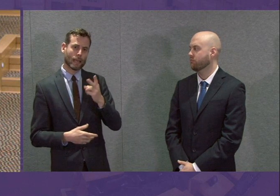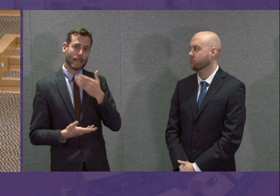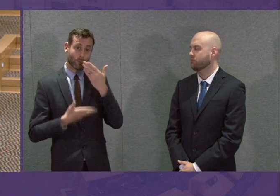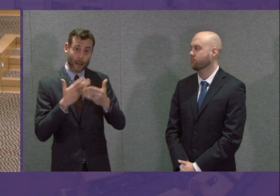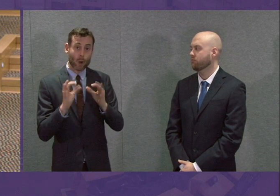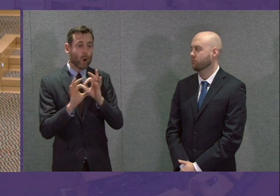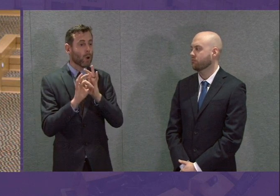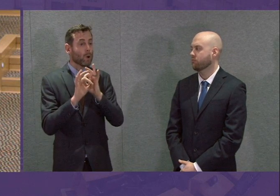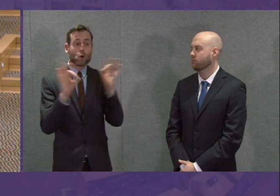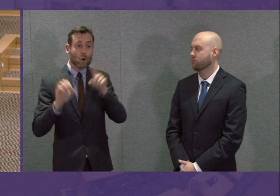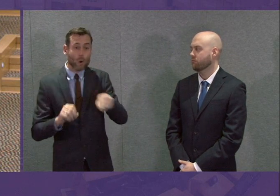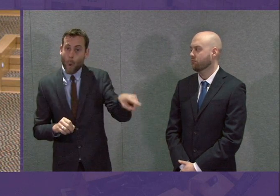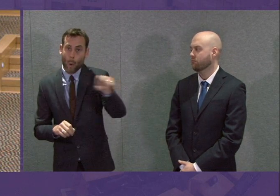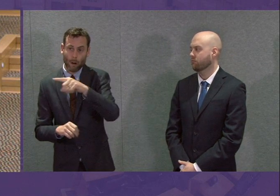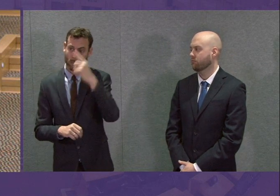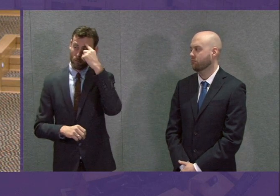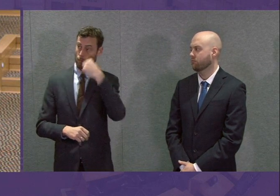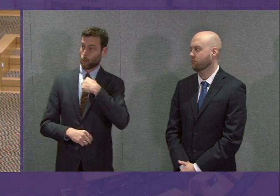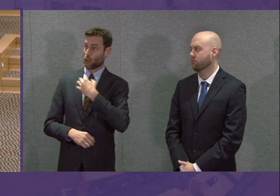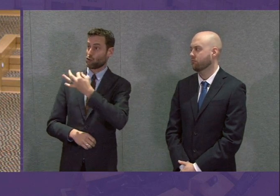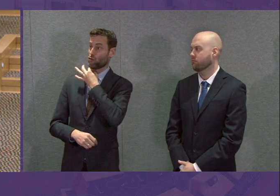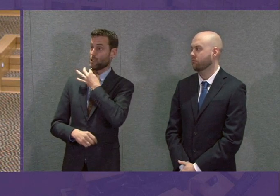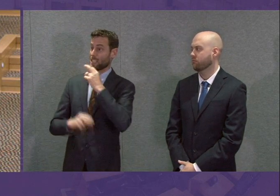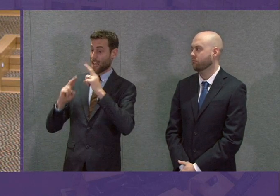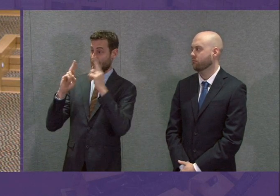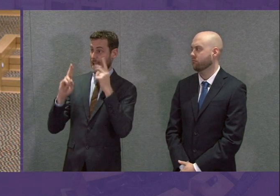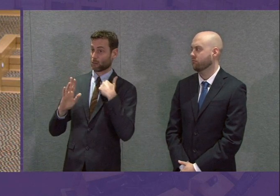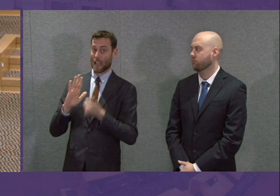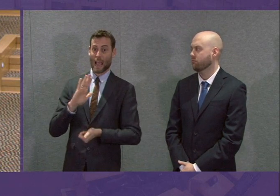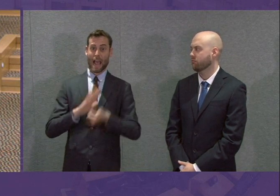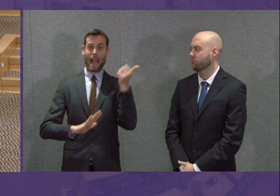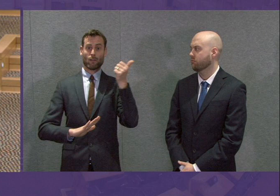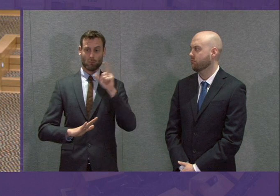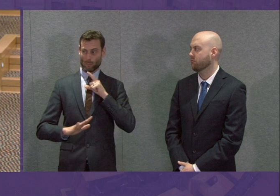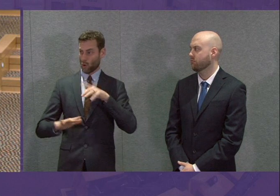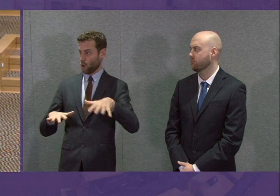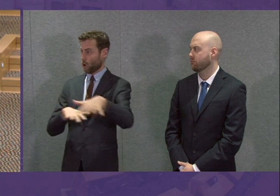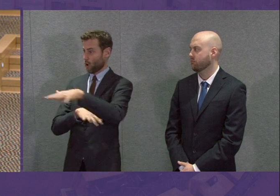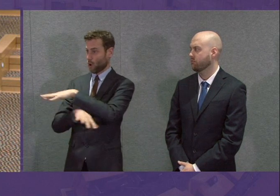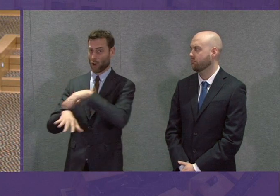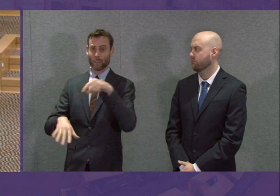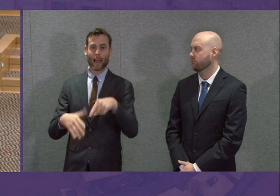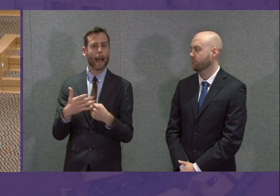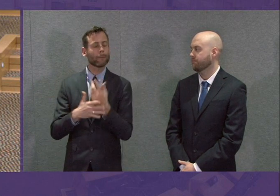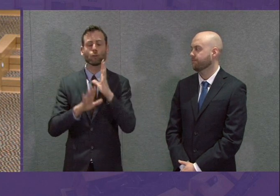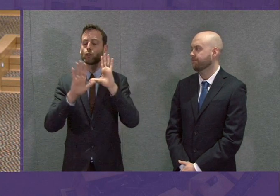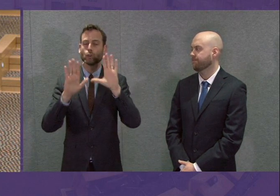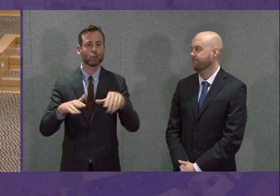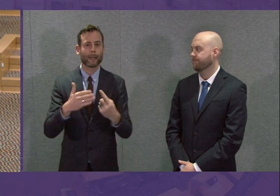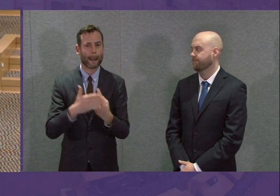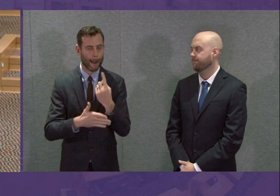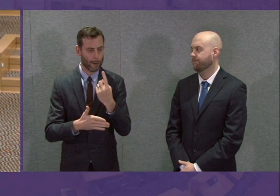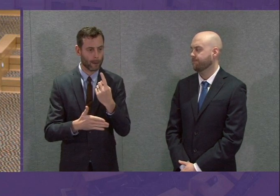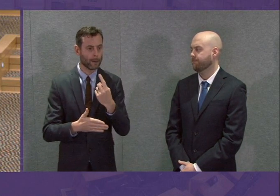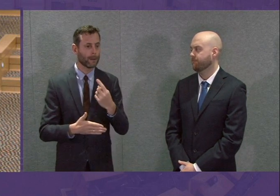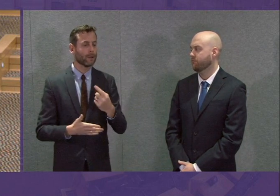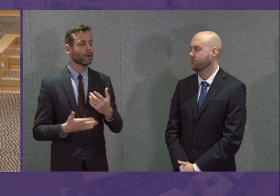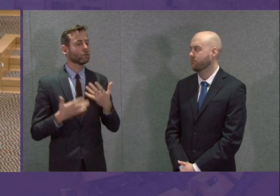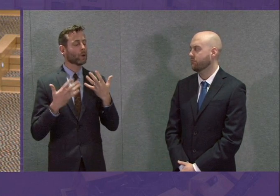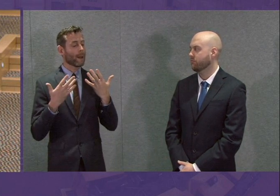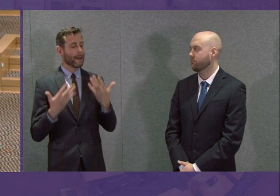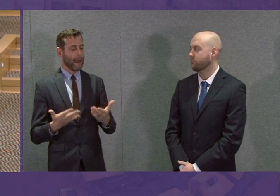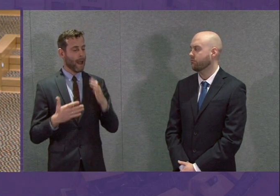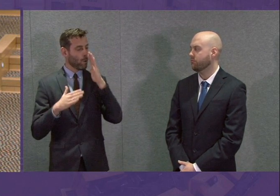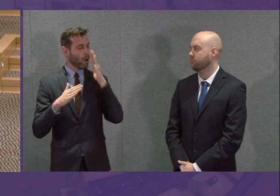nobody should face eviction because of this crisis we're living through. What I've just described there applies to landlords in the private rented sector.